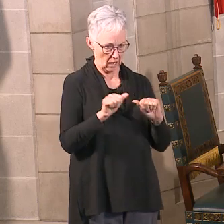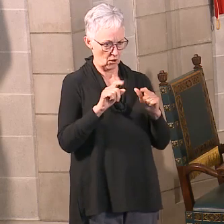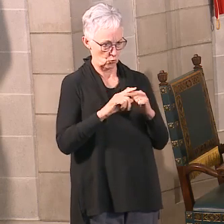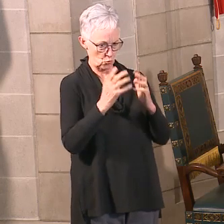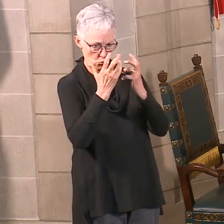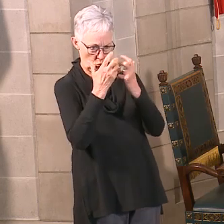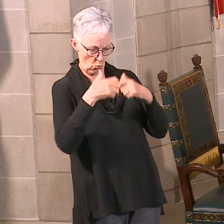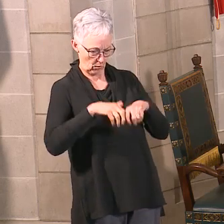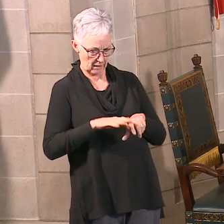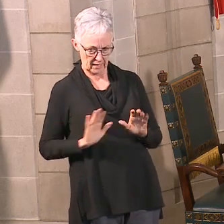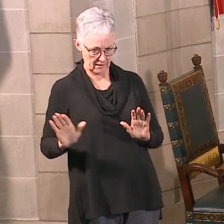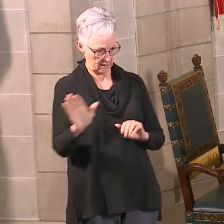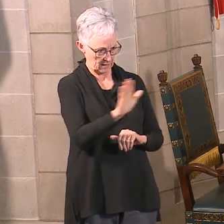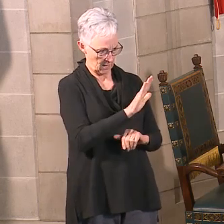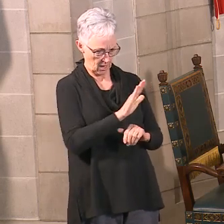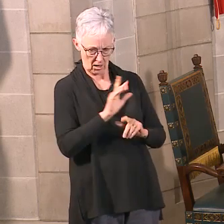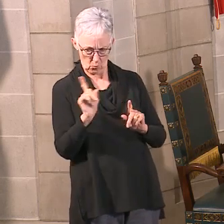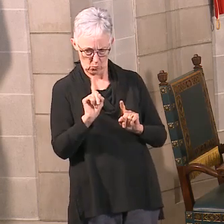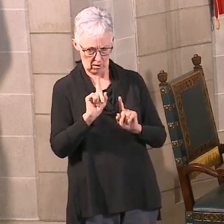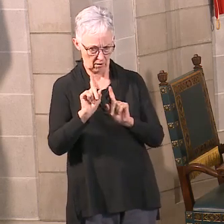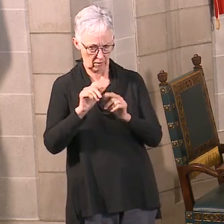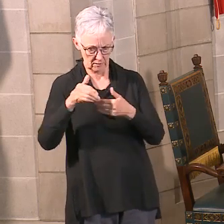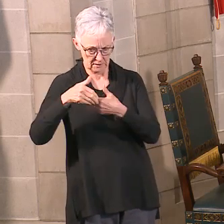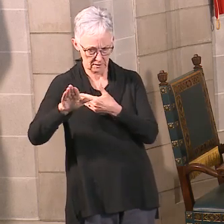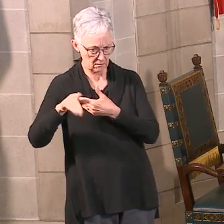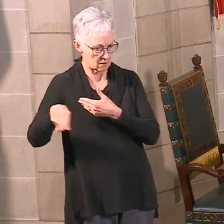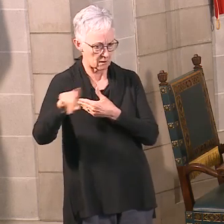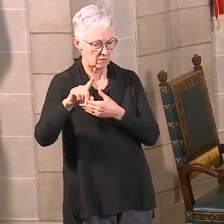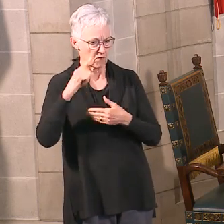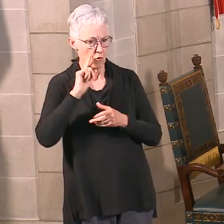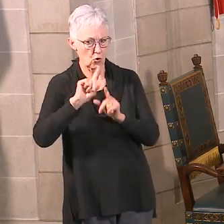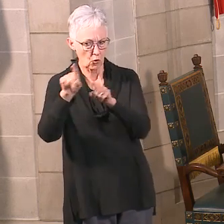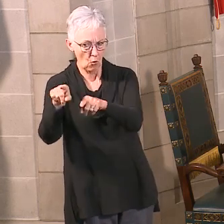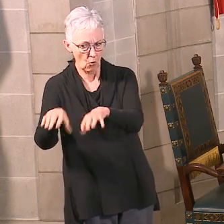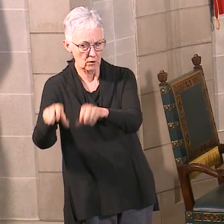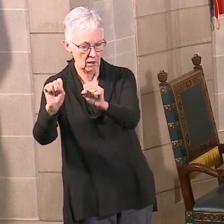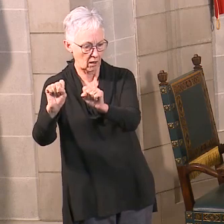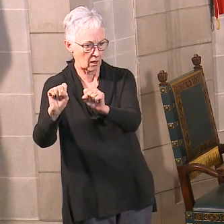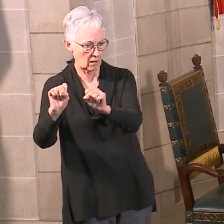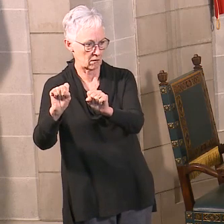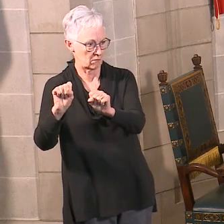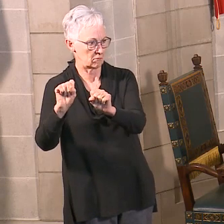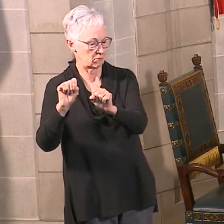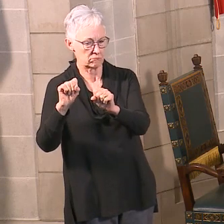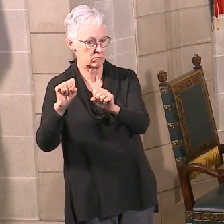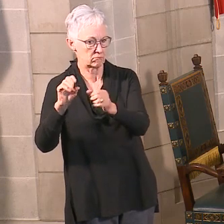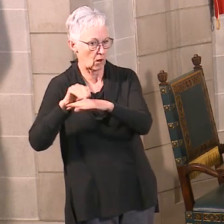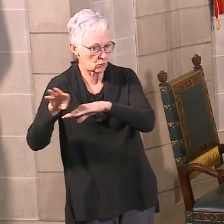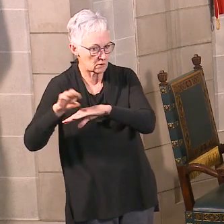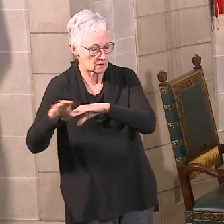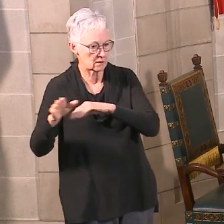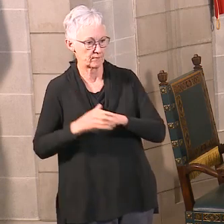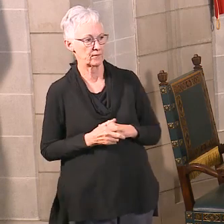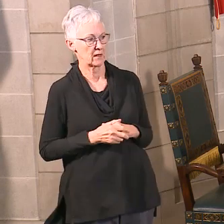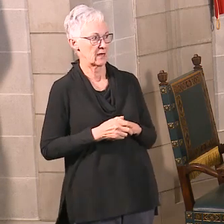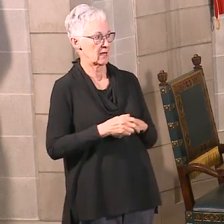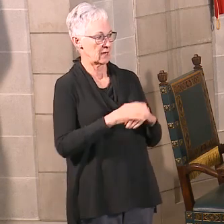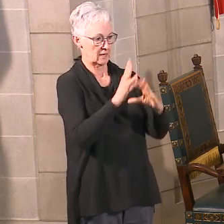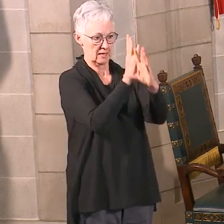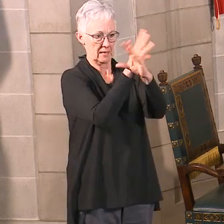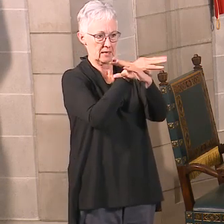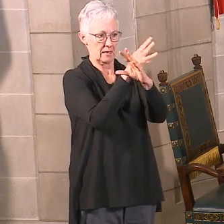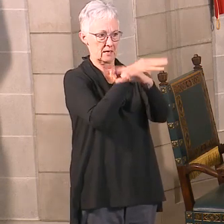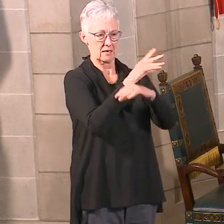there are challenges. Not all services lend themselves to telehealth. Places like the bridge here in Lincoln